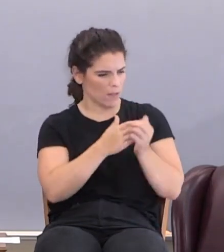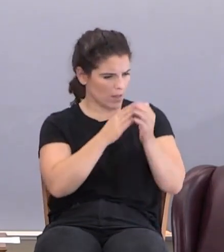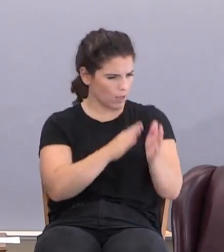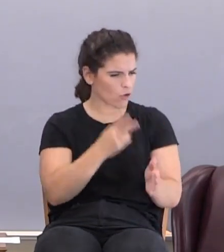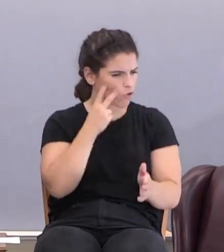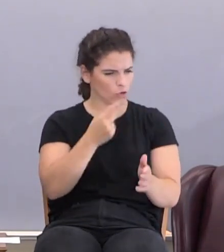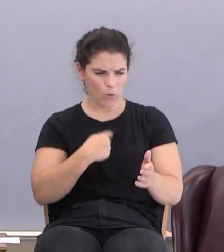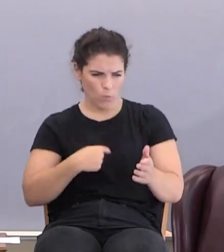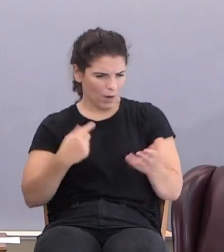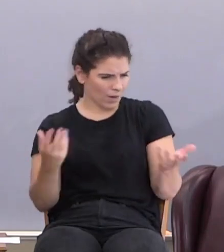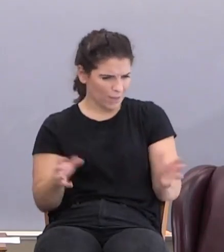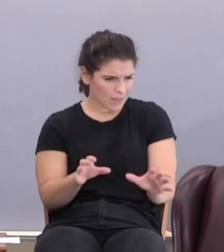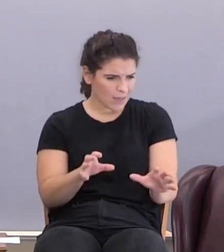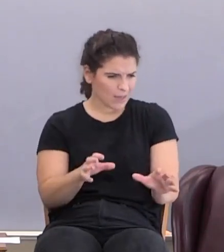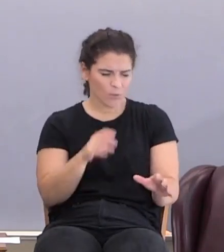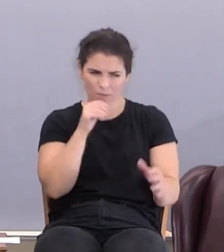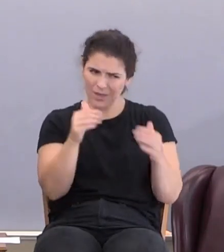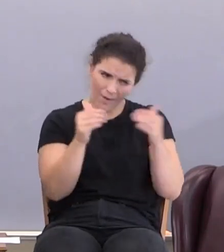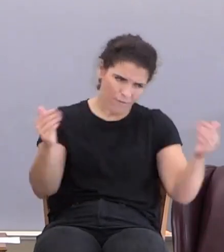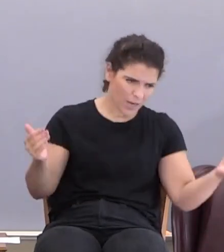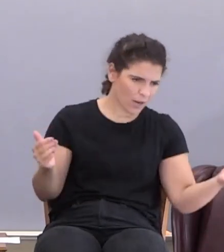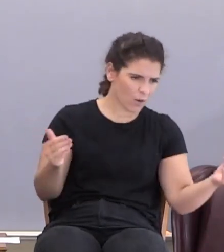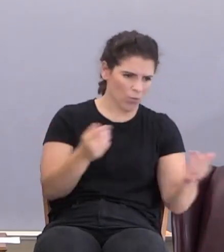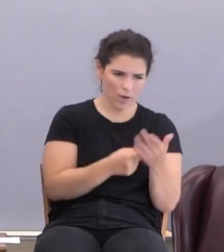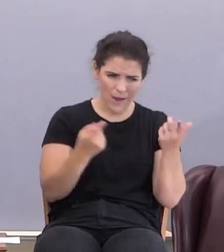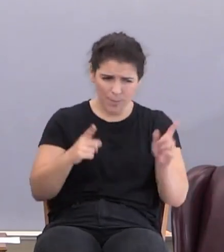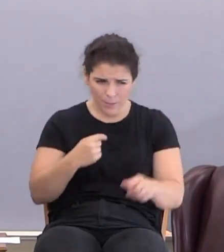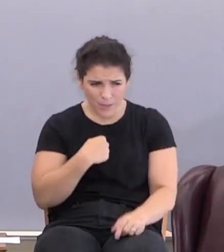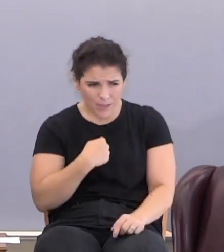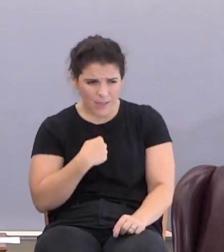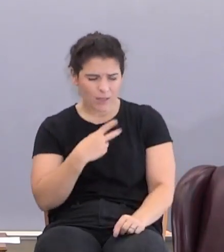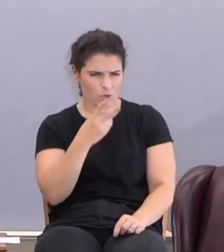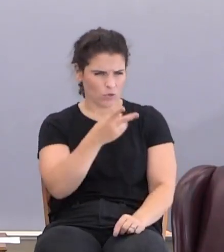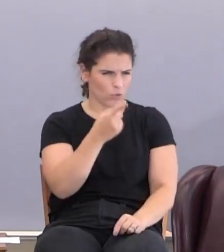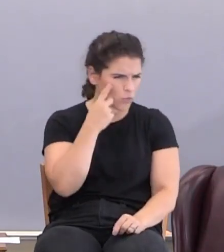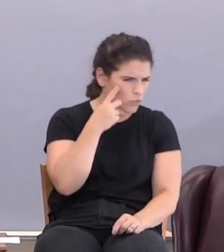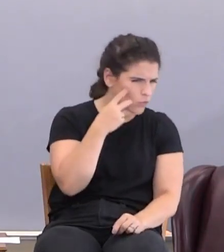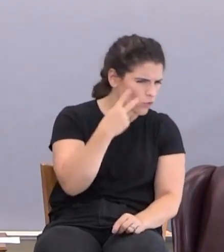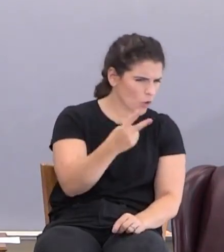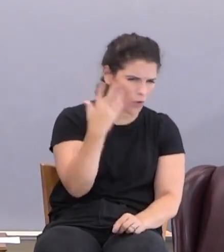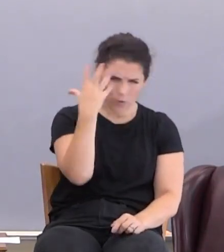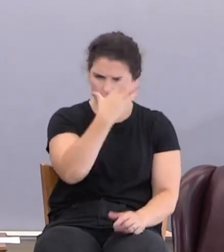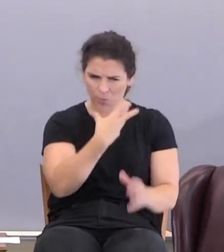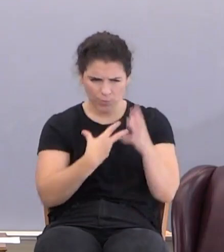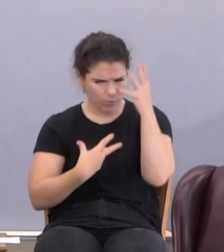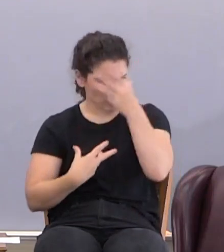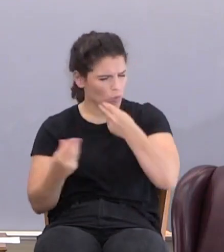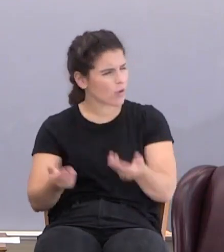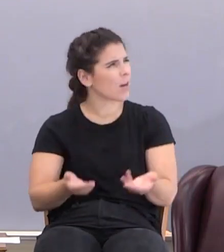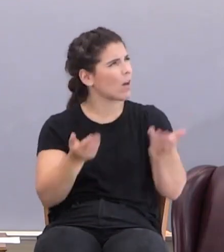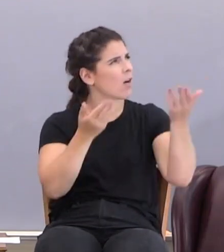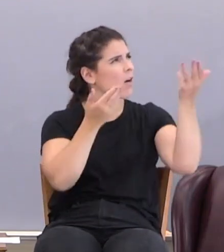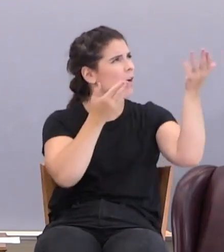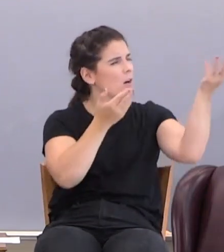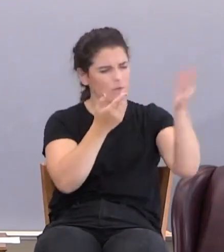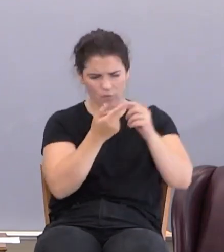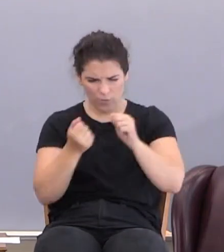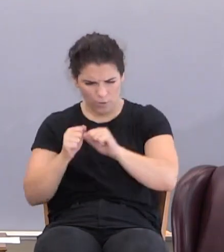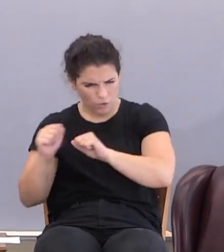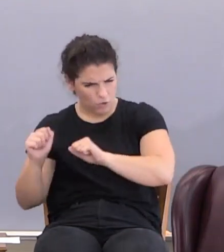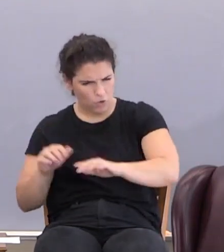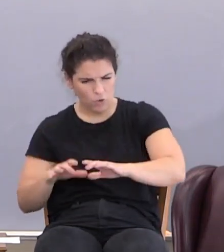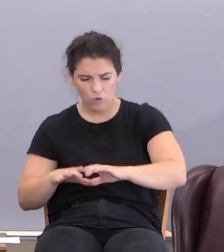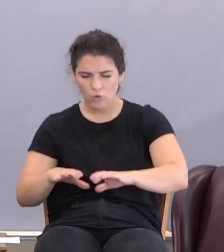was unfair what was done to me. You saw the beauty that I produced out of a cursed earth.